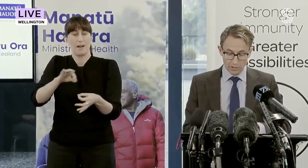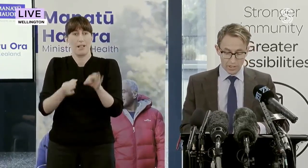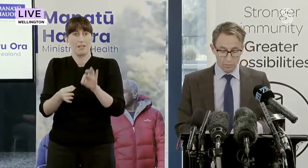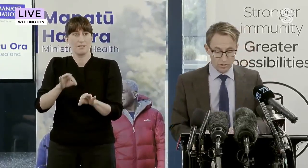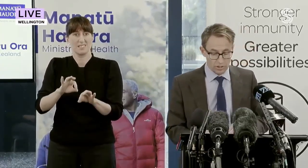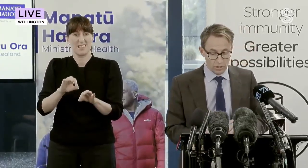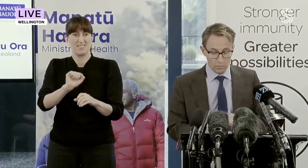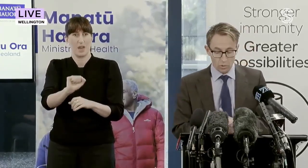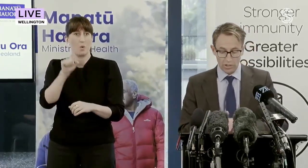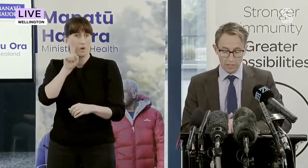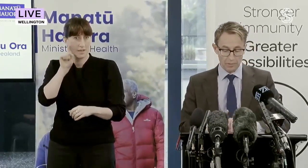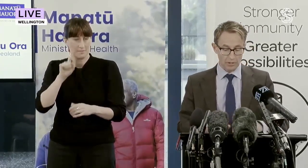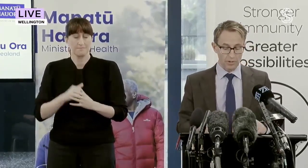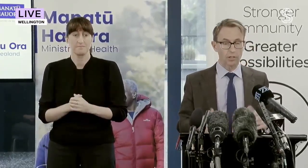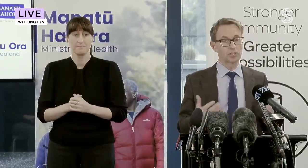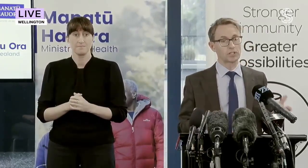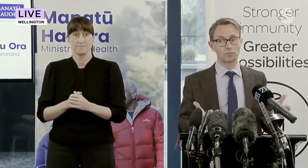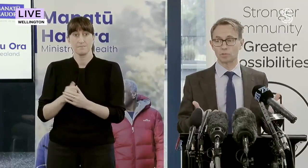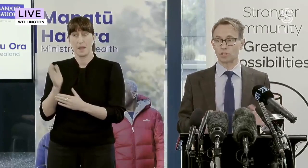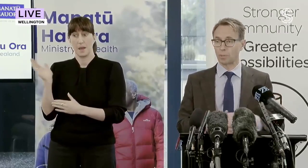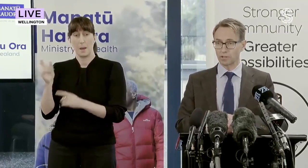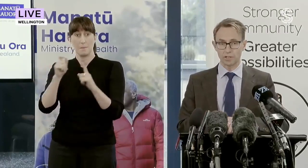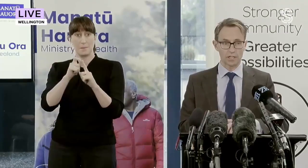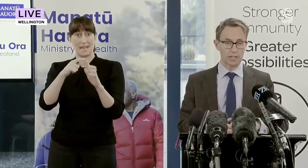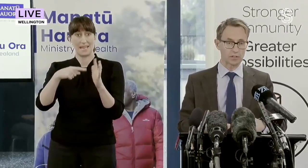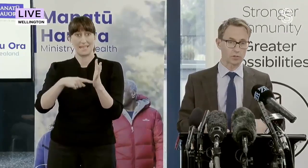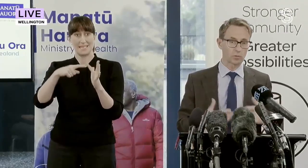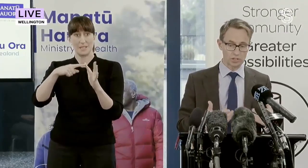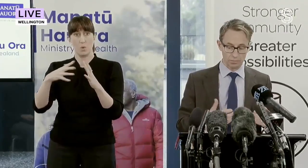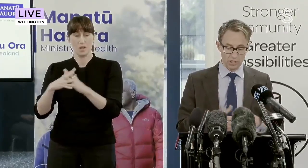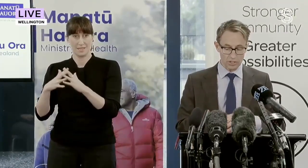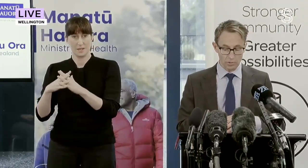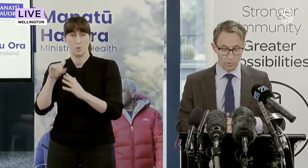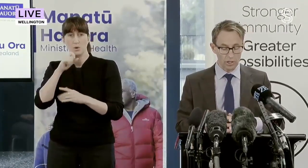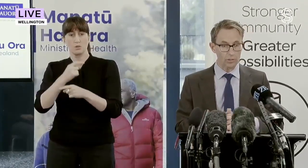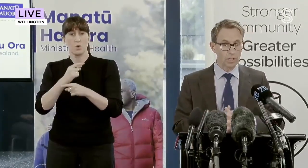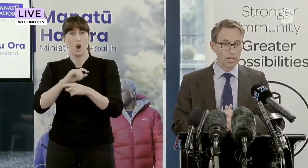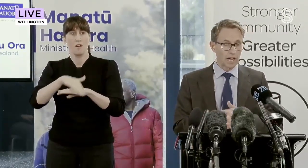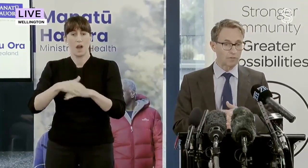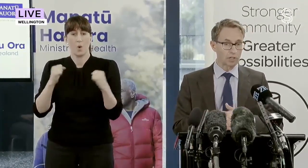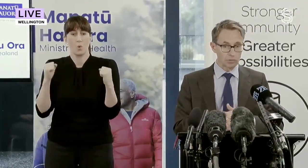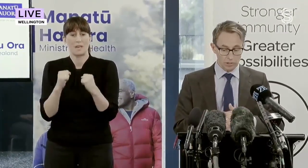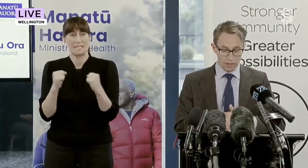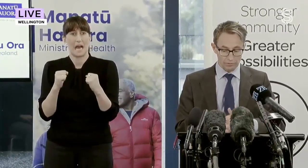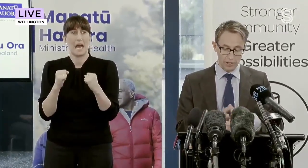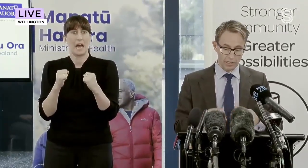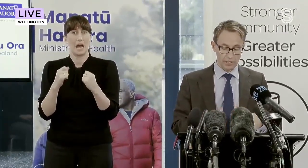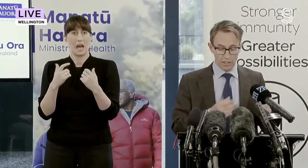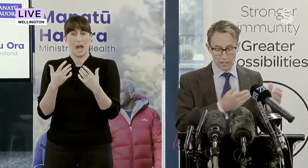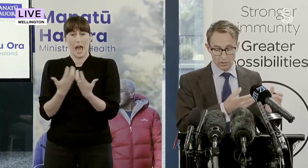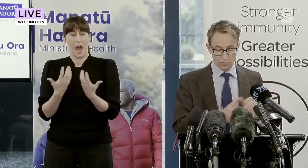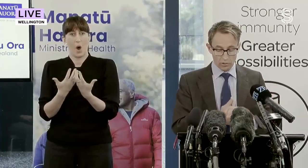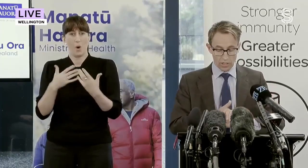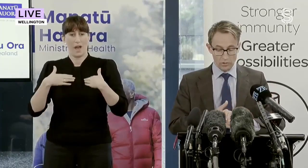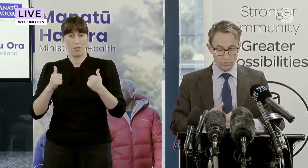Pete Watson will give an update on the health system's response to the winter pressures, which we know are very real. And finally,